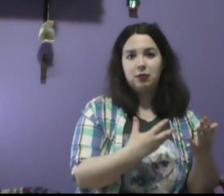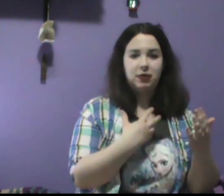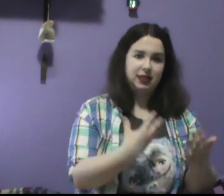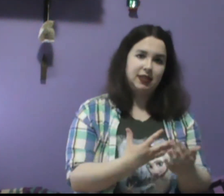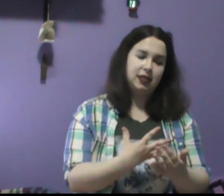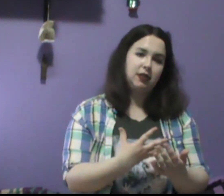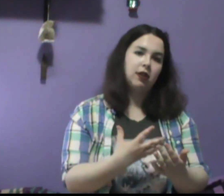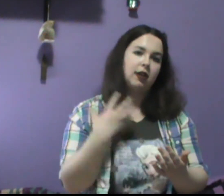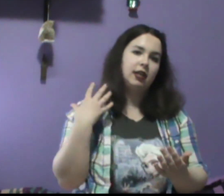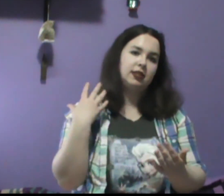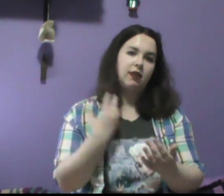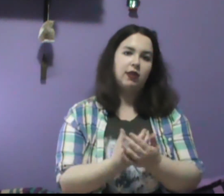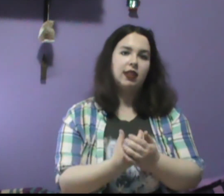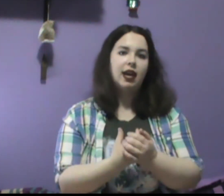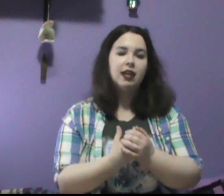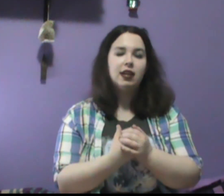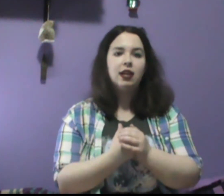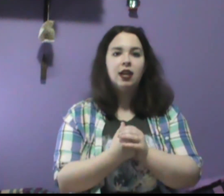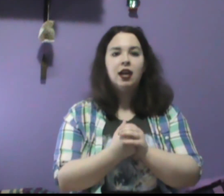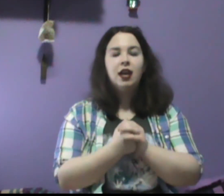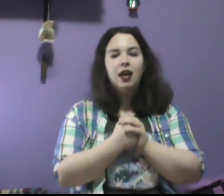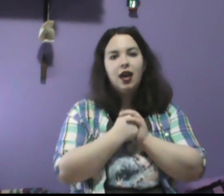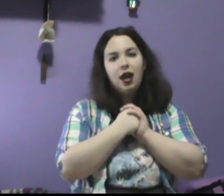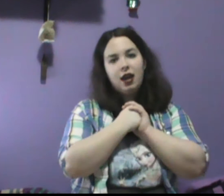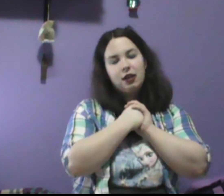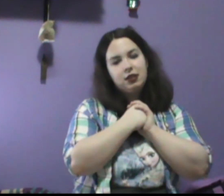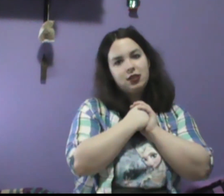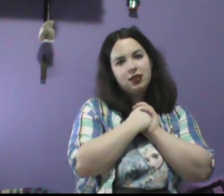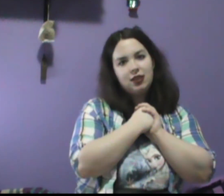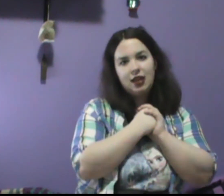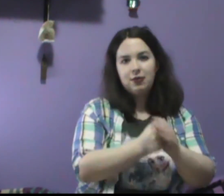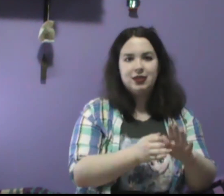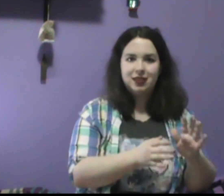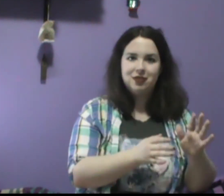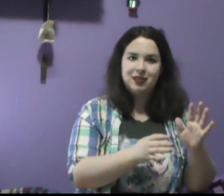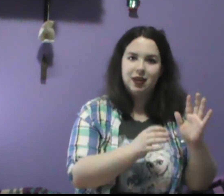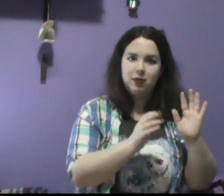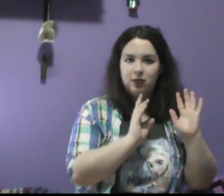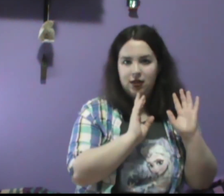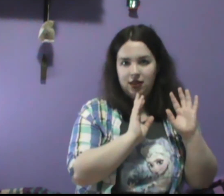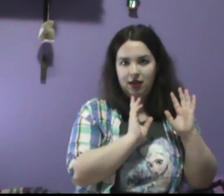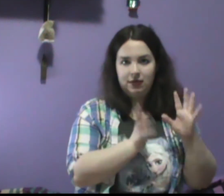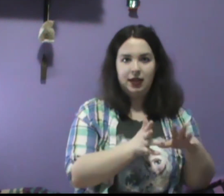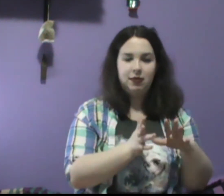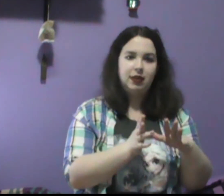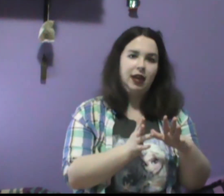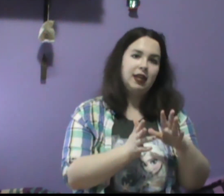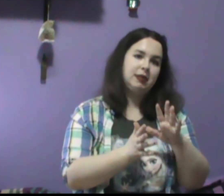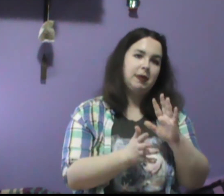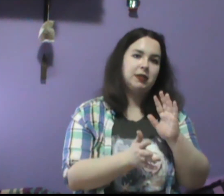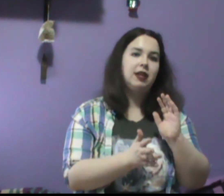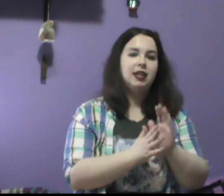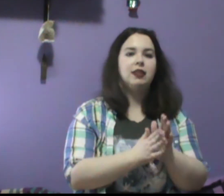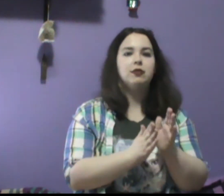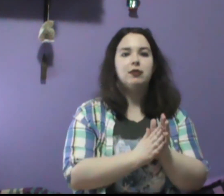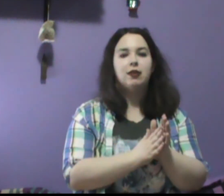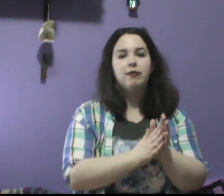with his sister and stuff like that. And that was interesting with everything around that, especially in those sort of